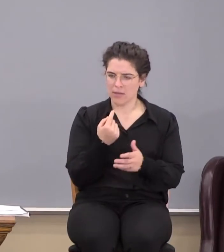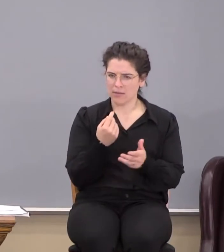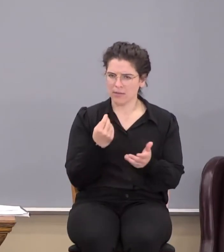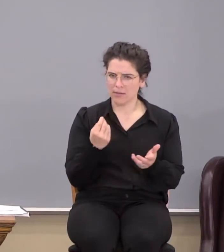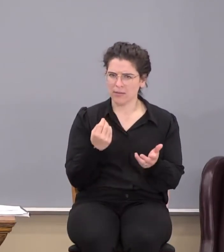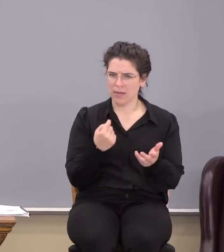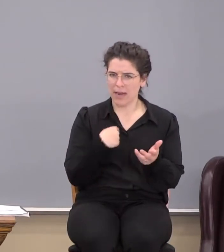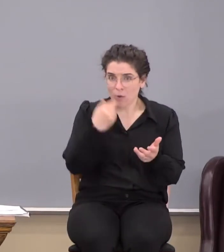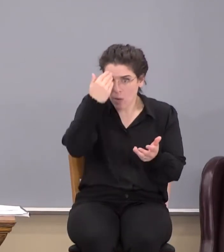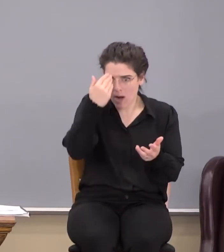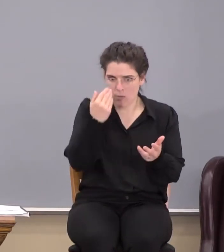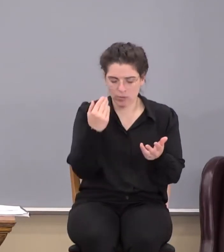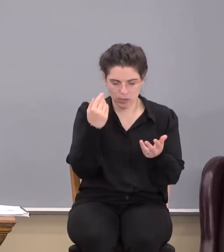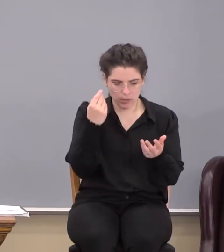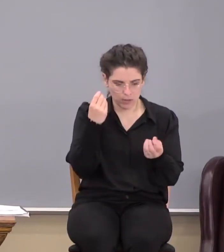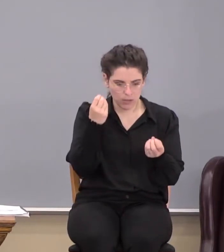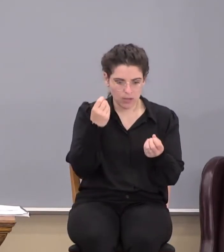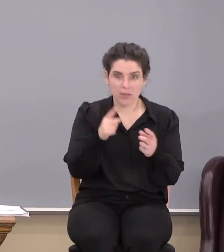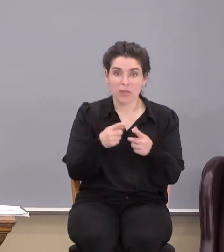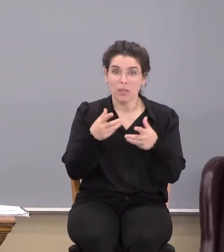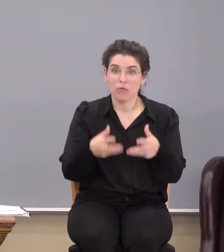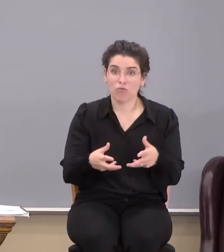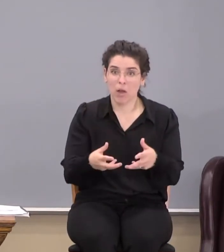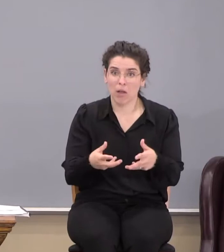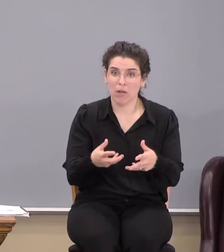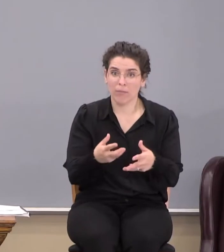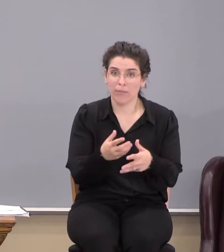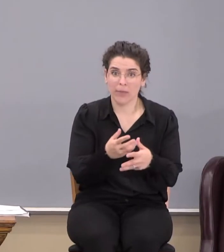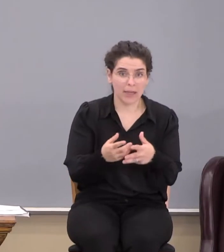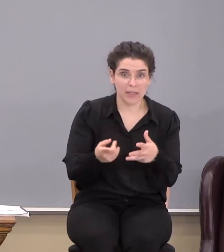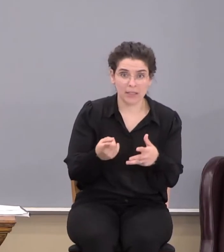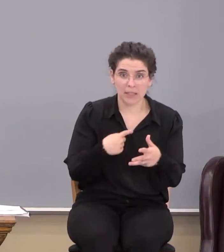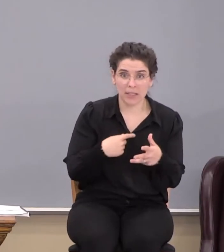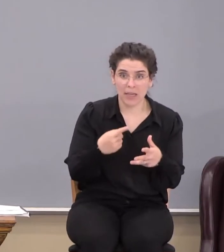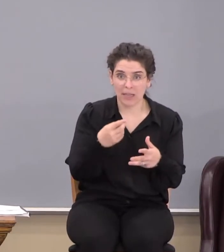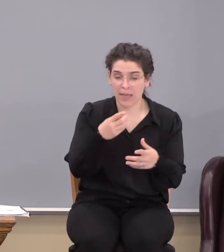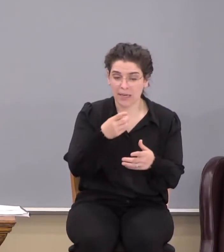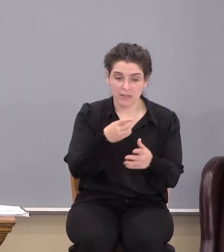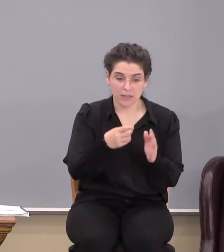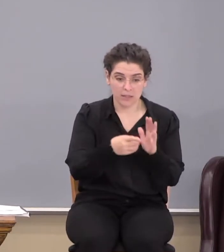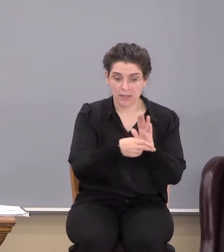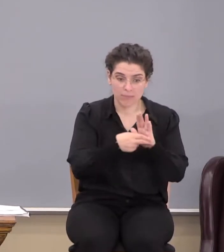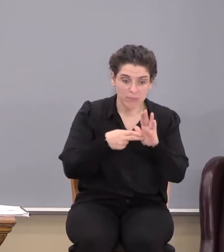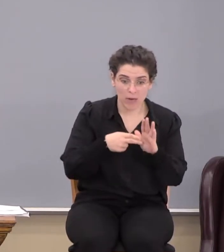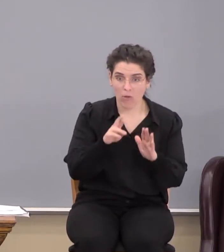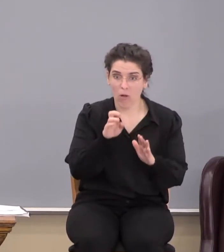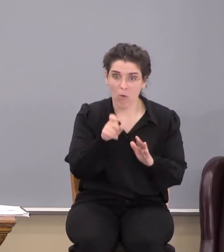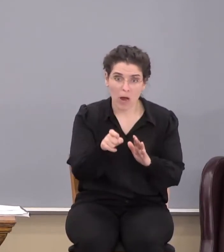And I know I always kind of think, wait a minute, is he going to drop some... Did he get some diagnoses or something?